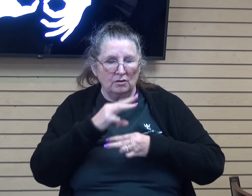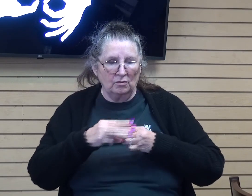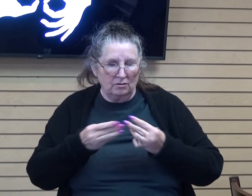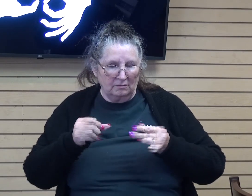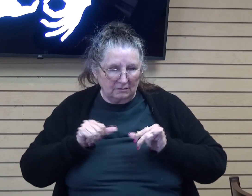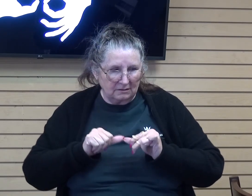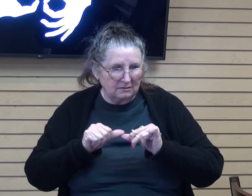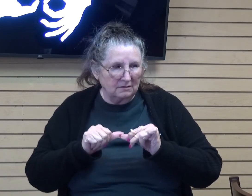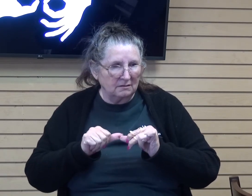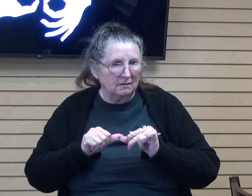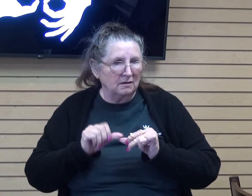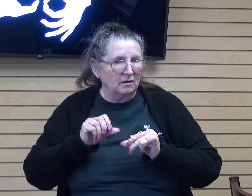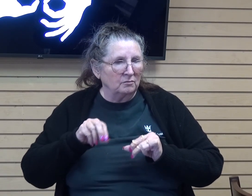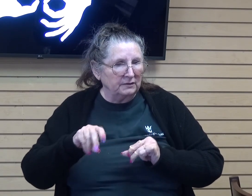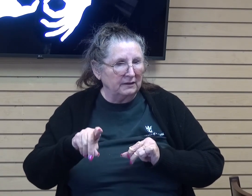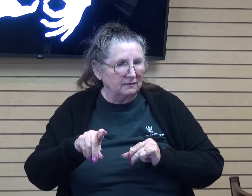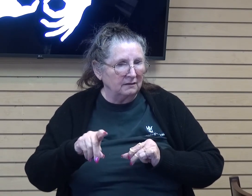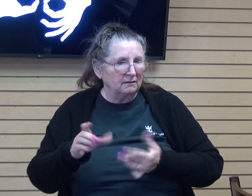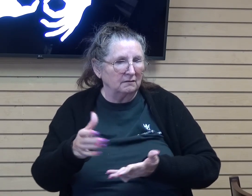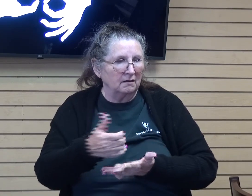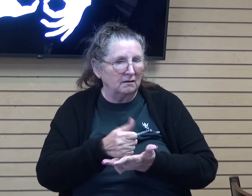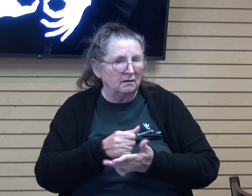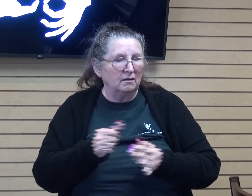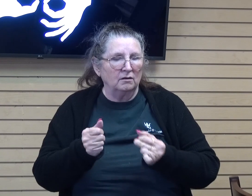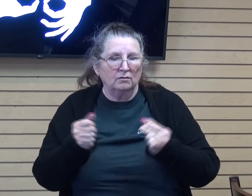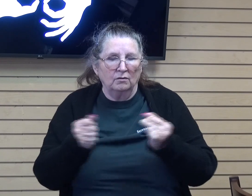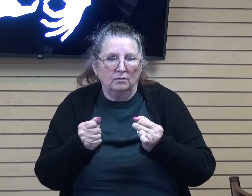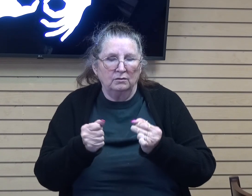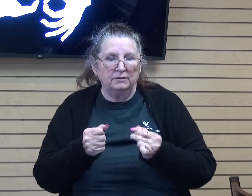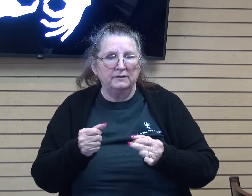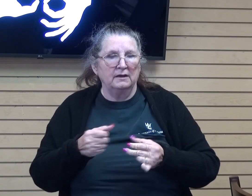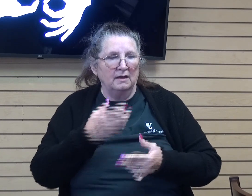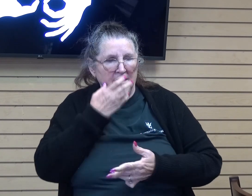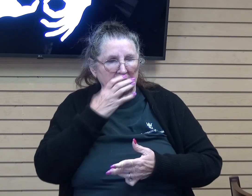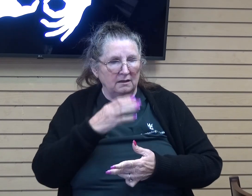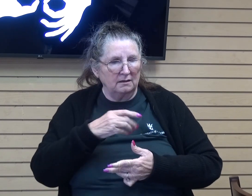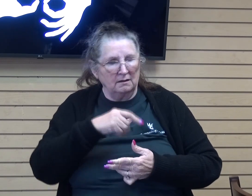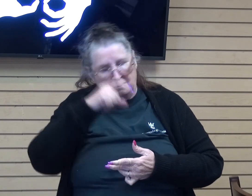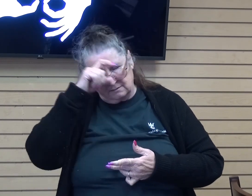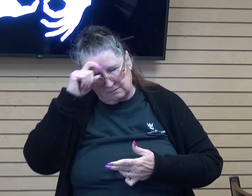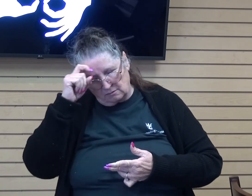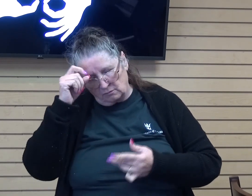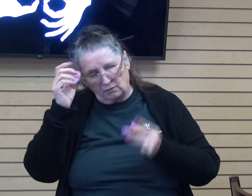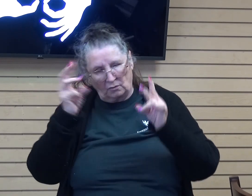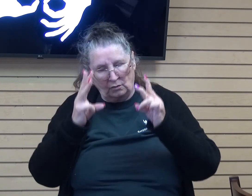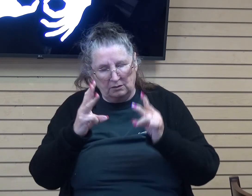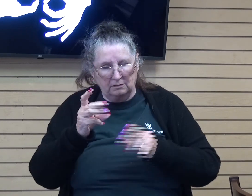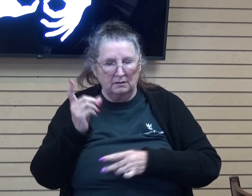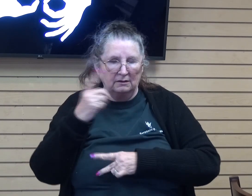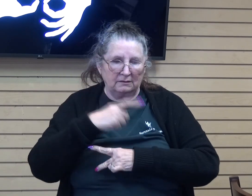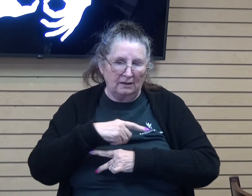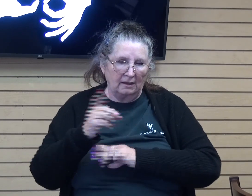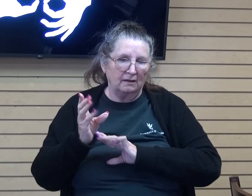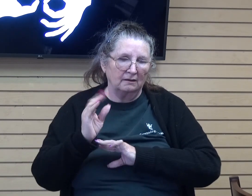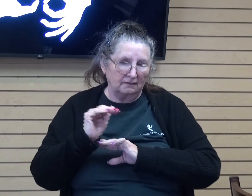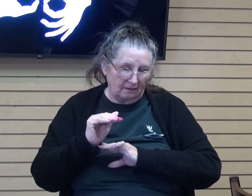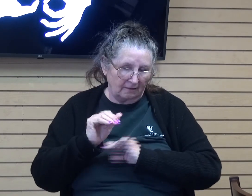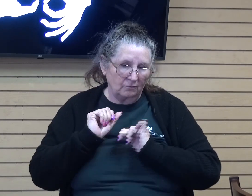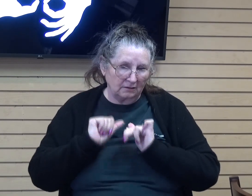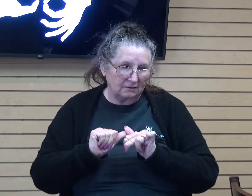be planting and harvest, cold and heat, summer, winter, day and night. In my last